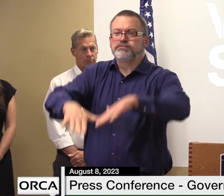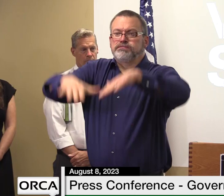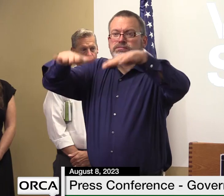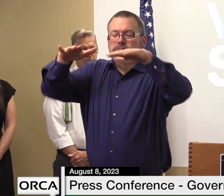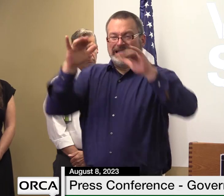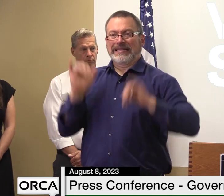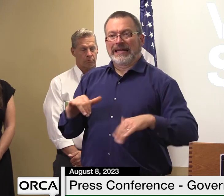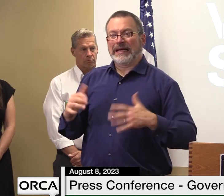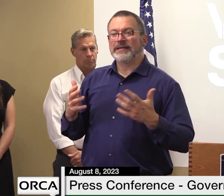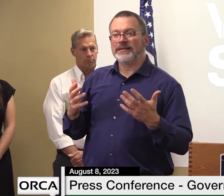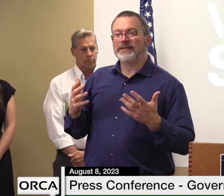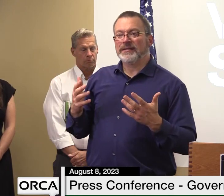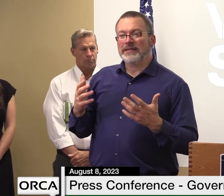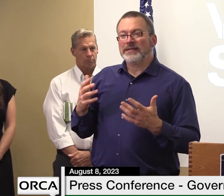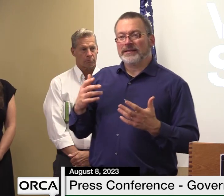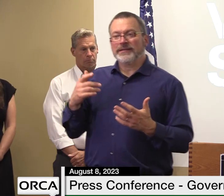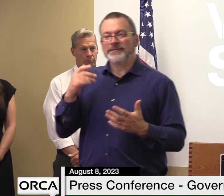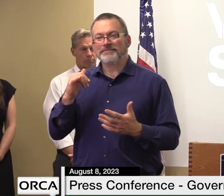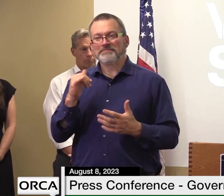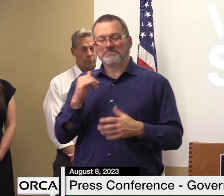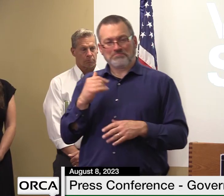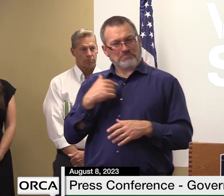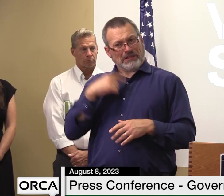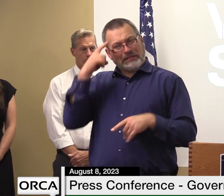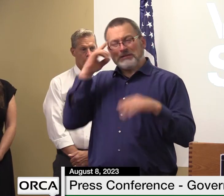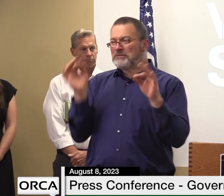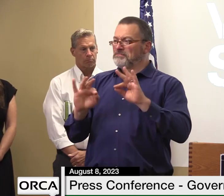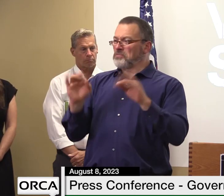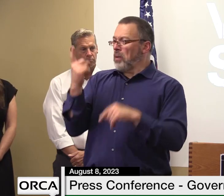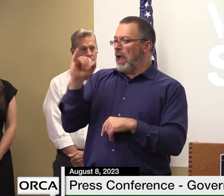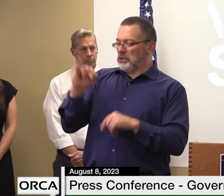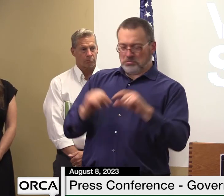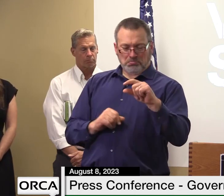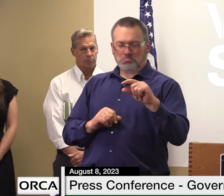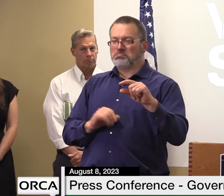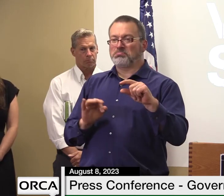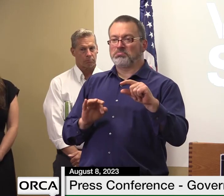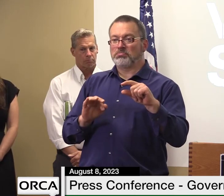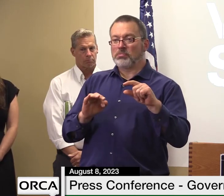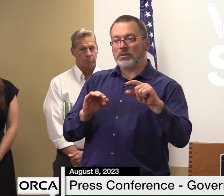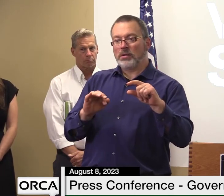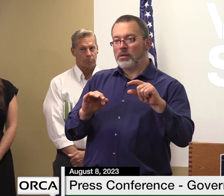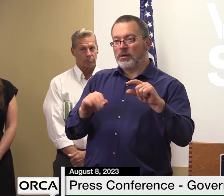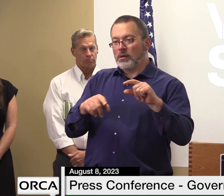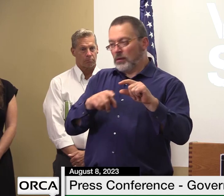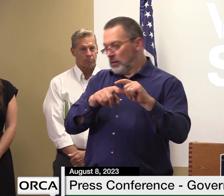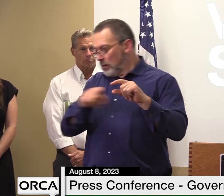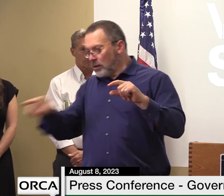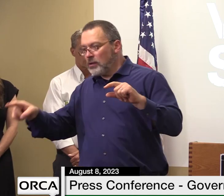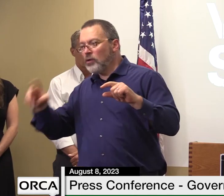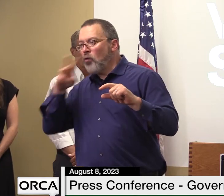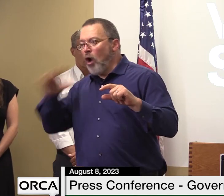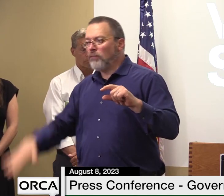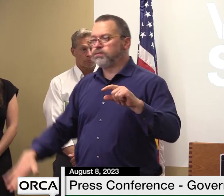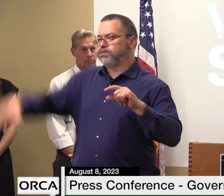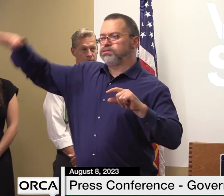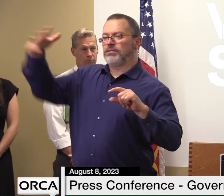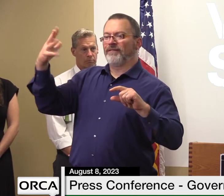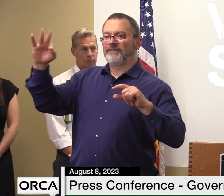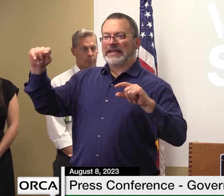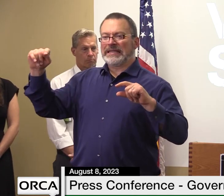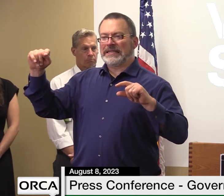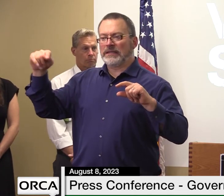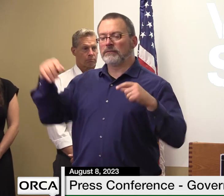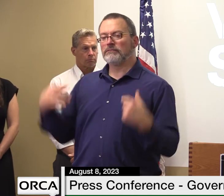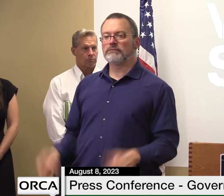received an inch of rain inch inch and a half of rain and it rose five feet so that just tells you